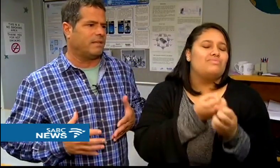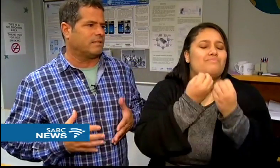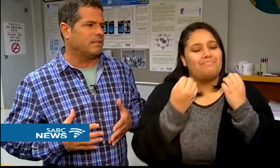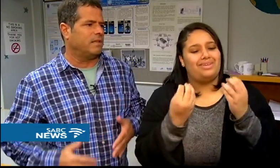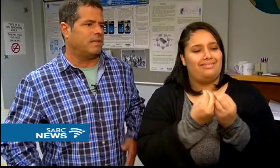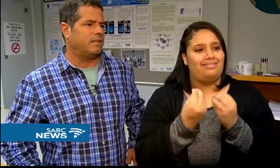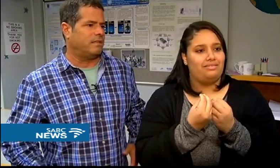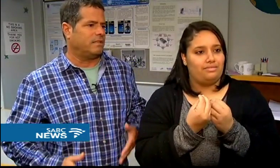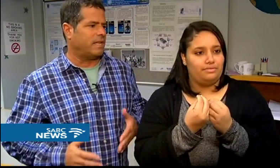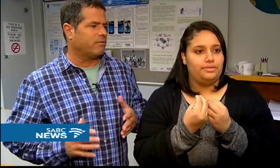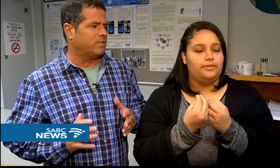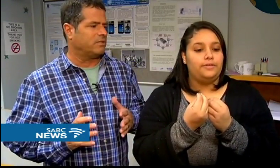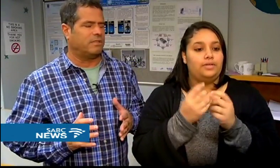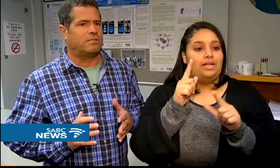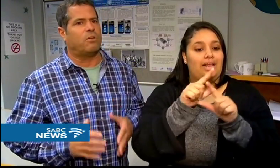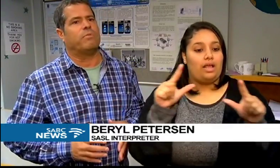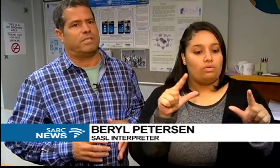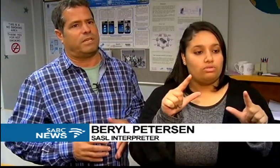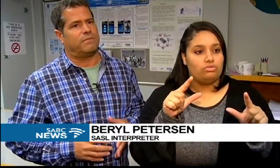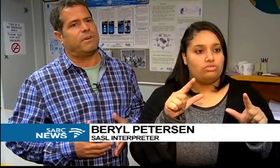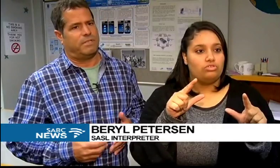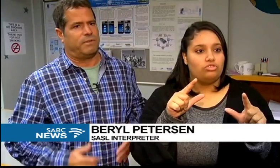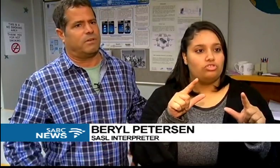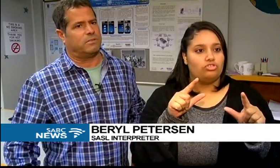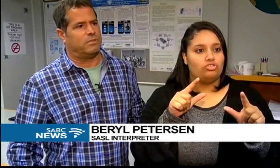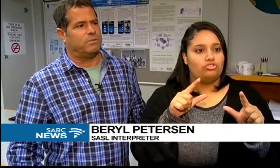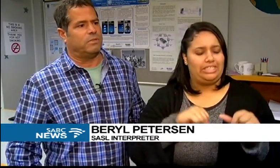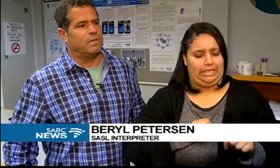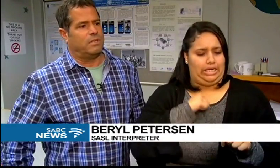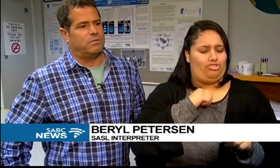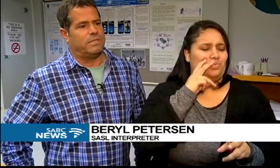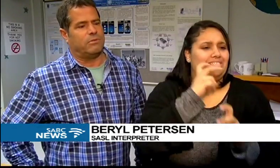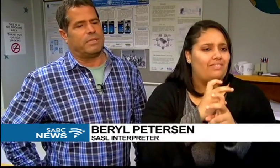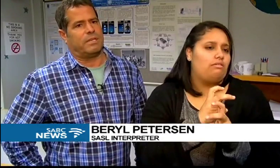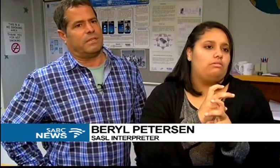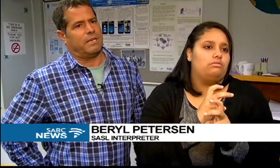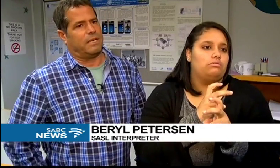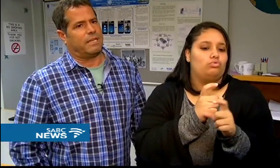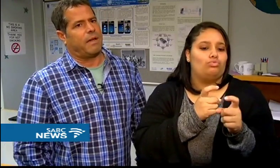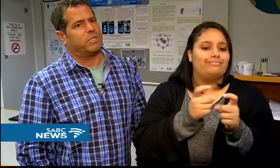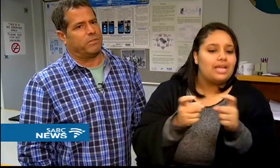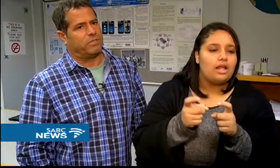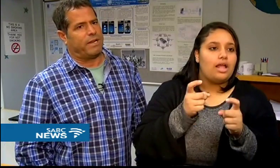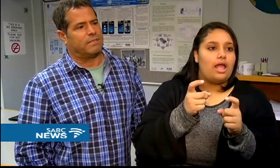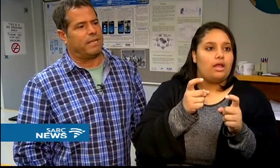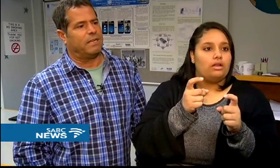many things. The language is so rich, it's very difficult to deal with and capture and translate.